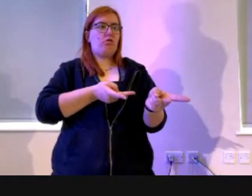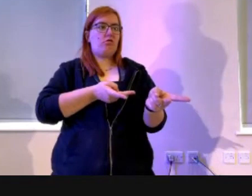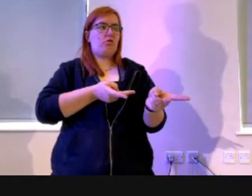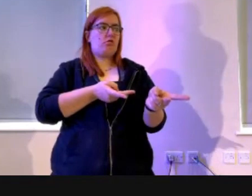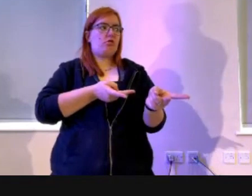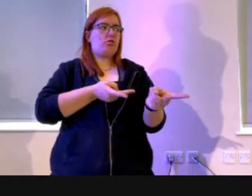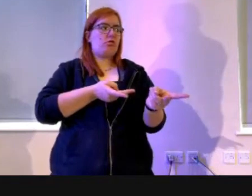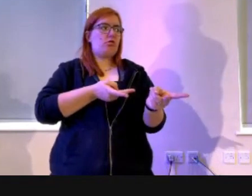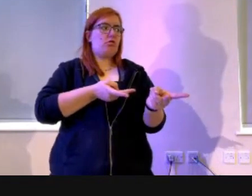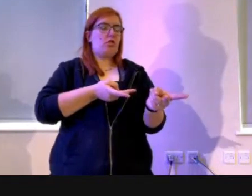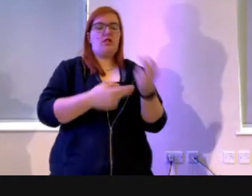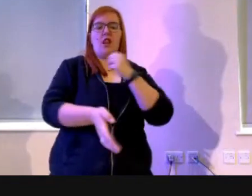Okay, laziness.